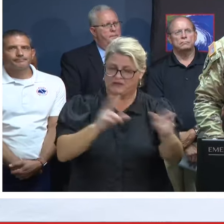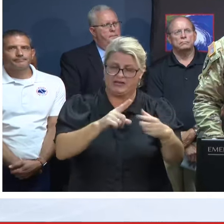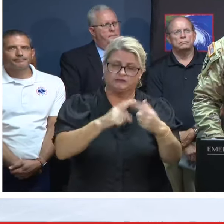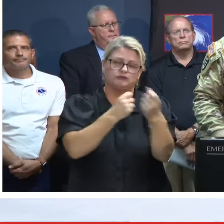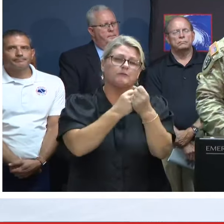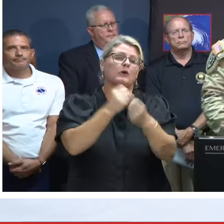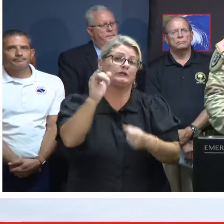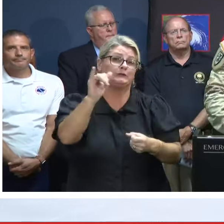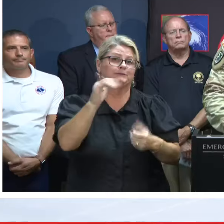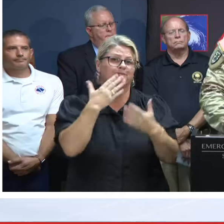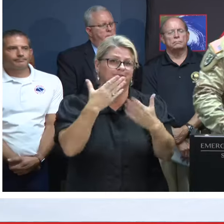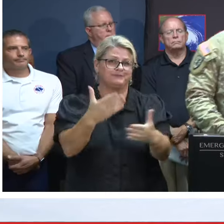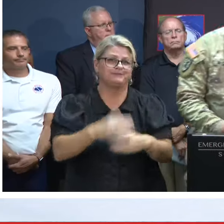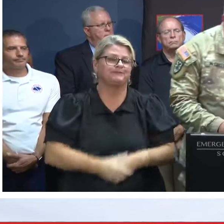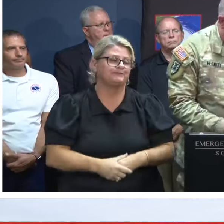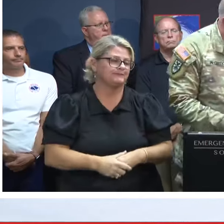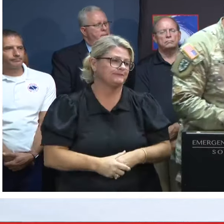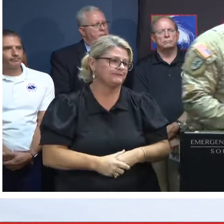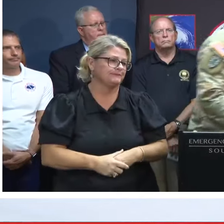response. Thank you.